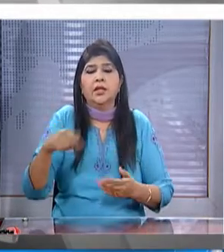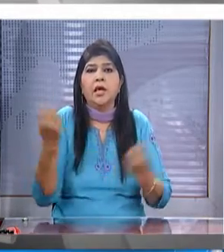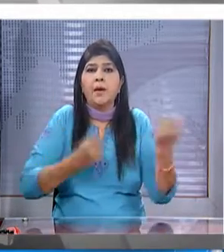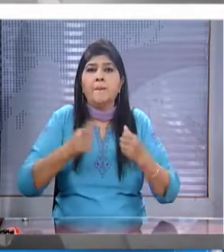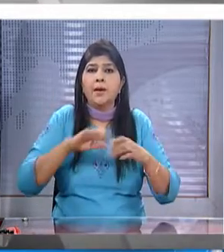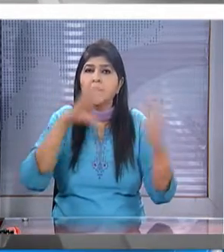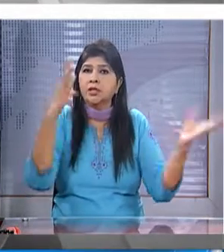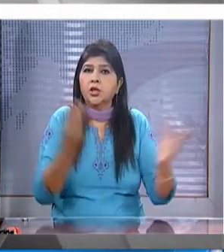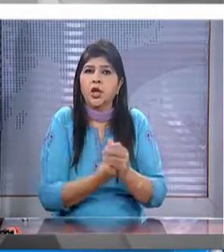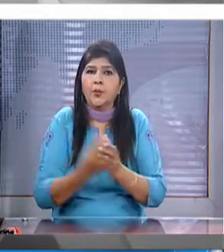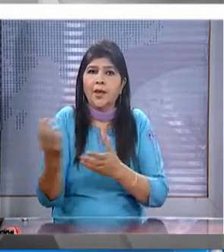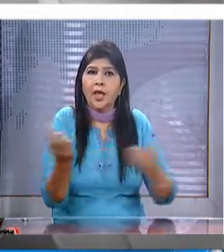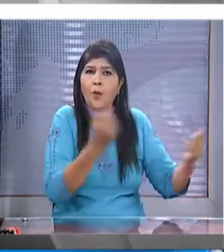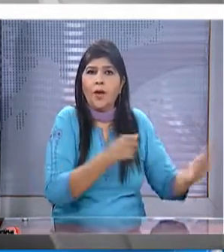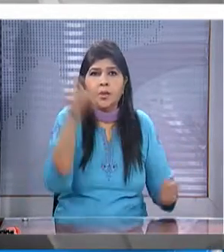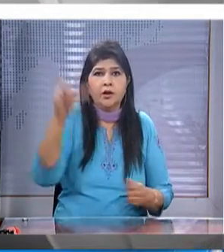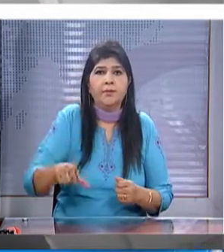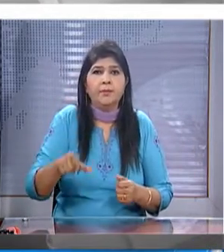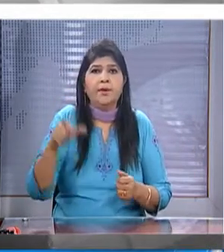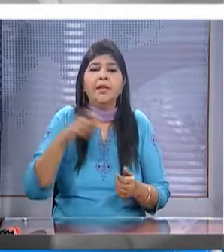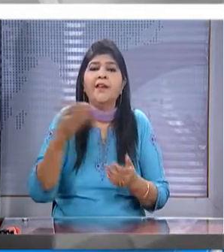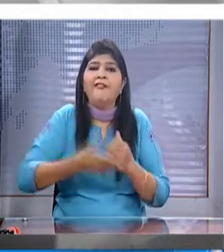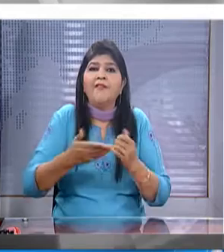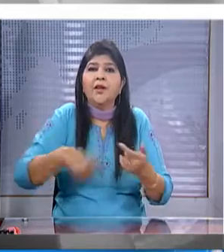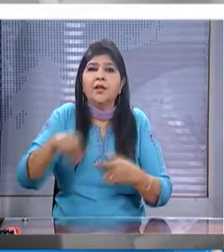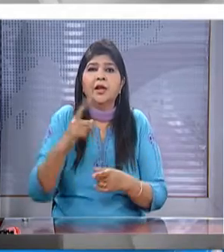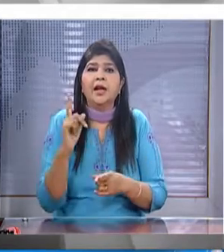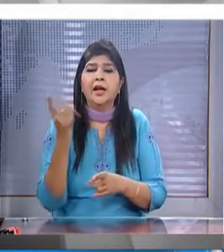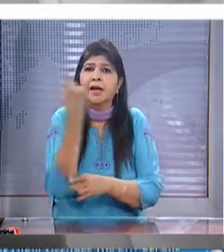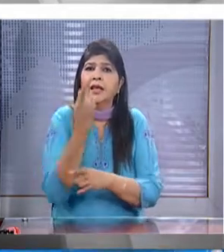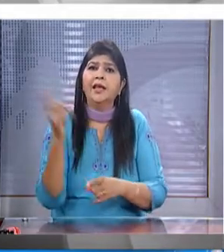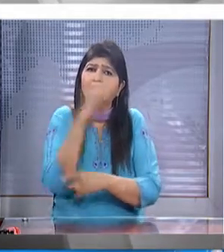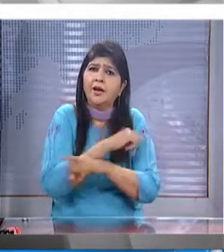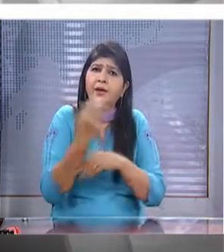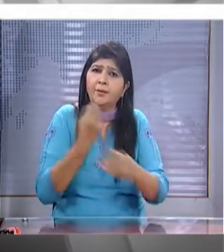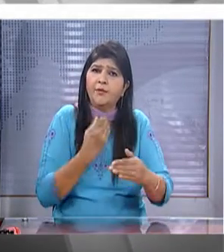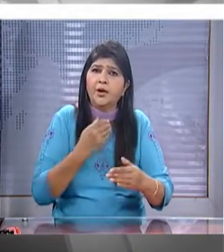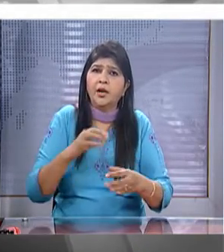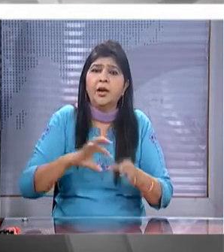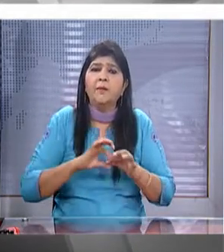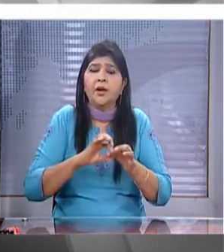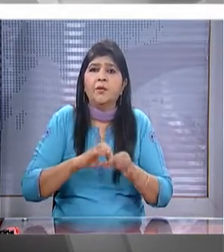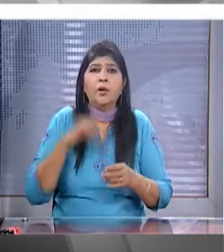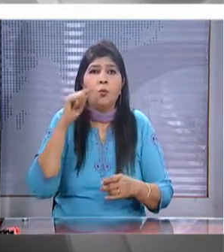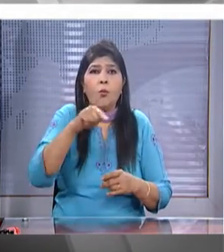convoy had evacuated people from two shite villages the day before in a deal between the warring sides